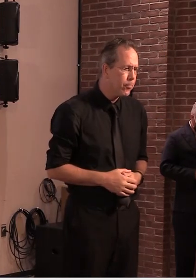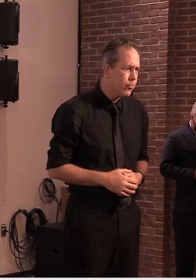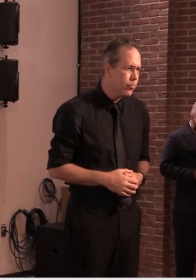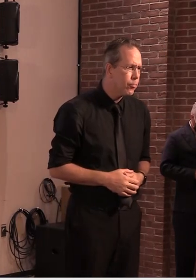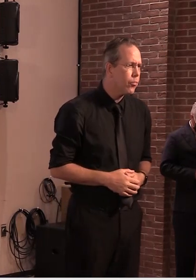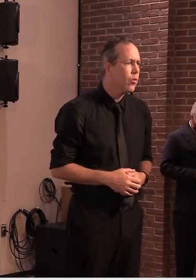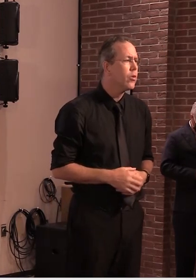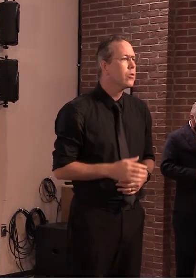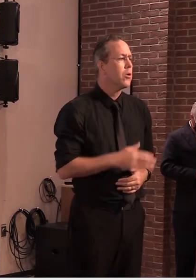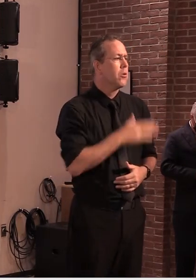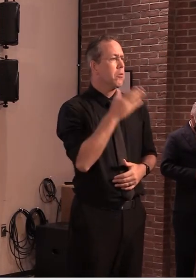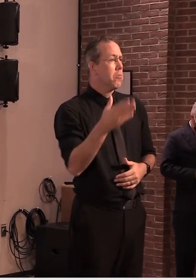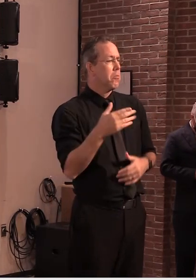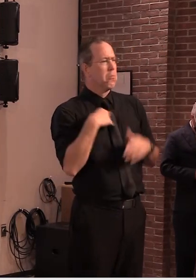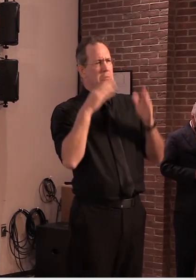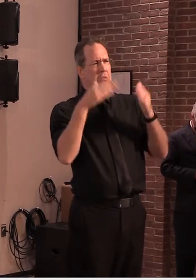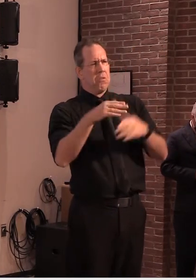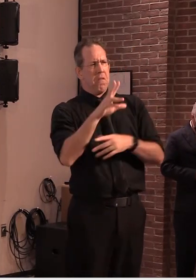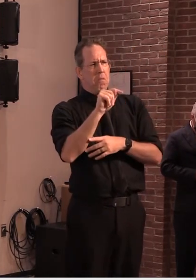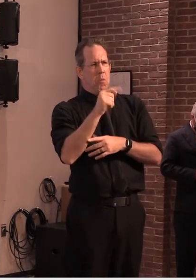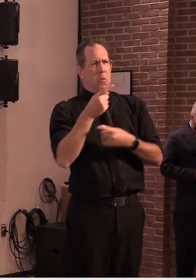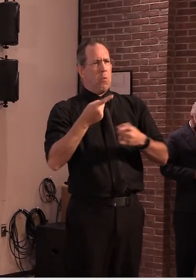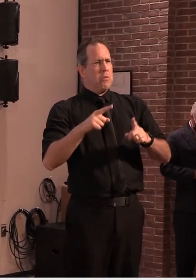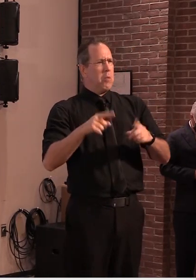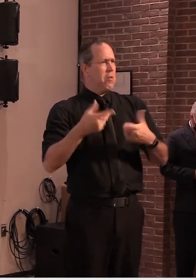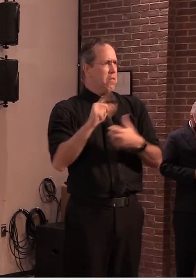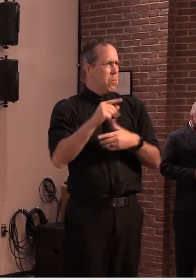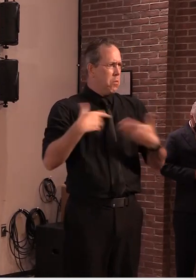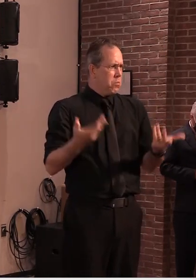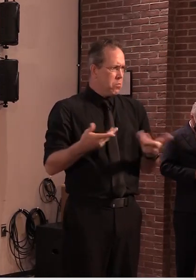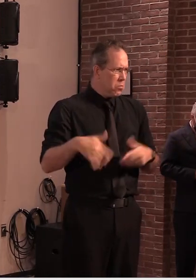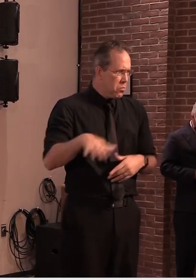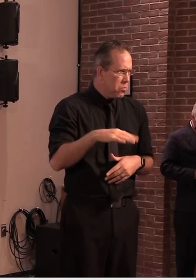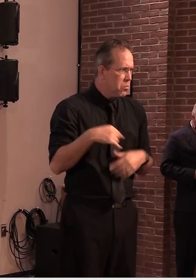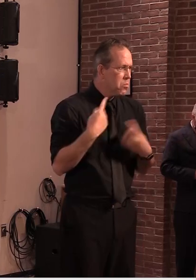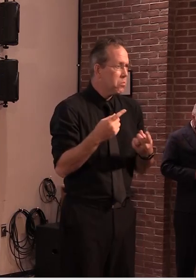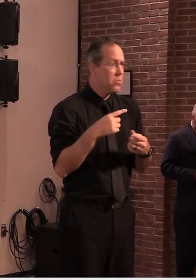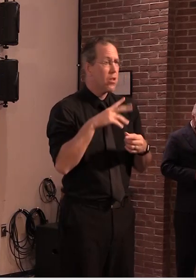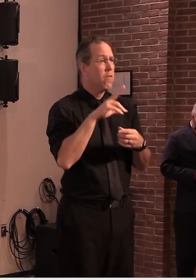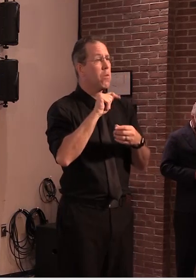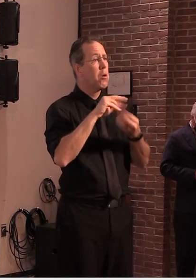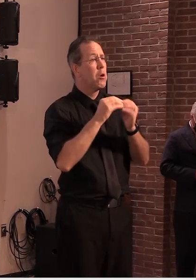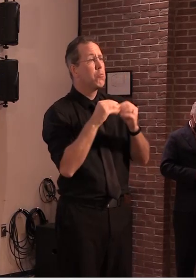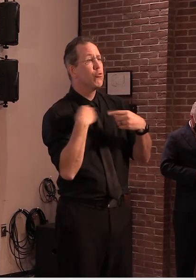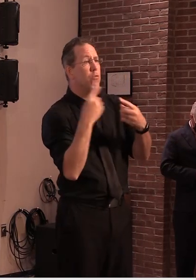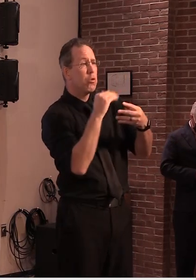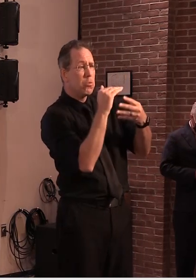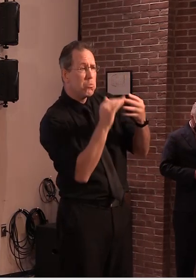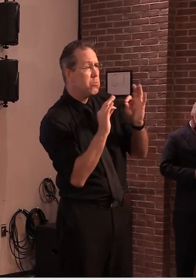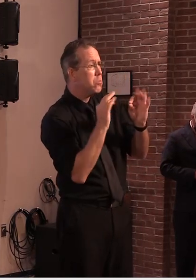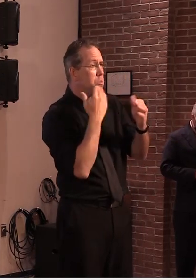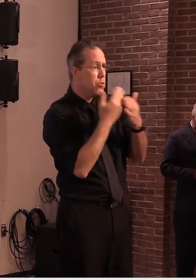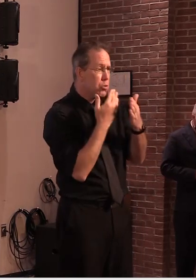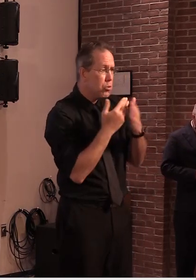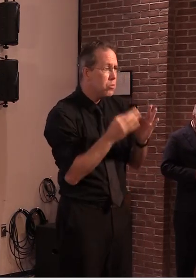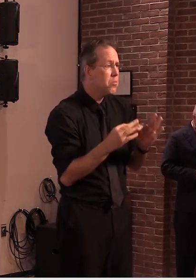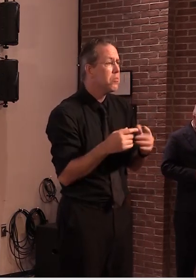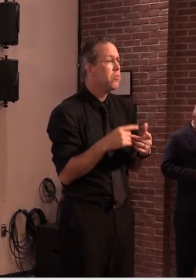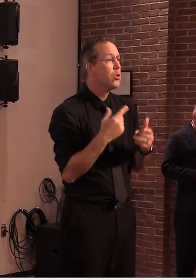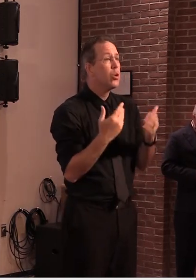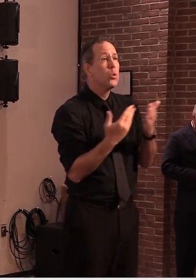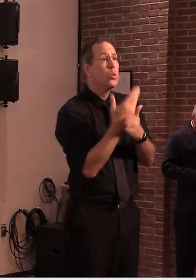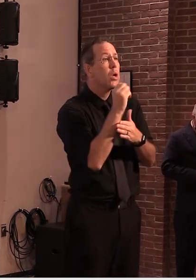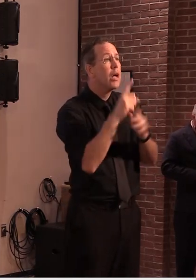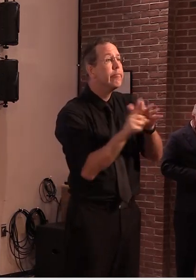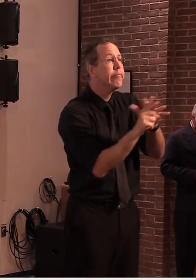our attention to Vermont, we continue to see steady and favorable trends in our numbers. New case growth was just about flat compared to last week with